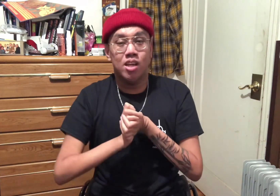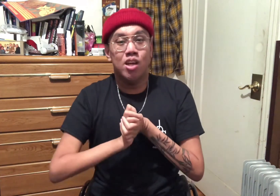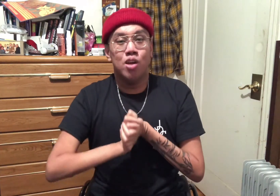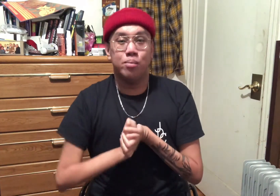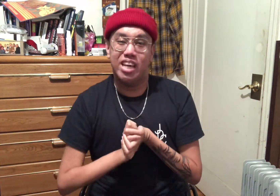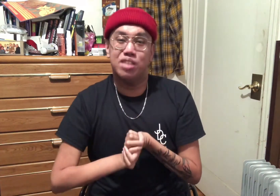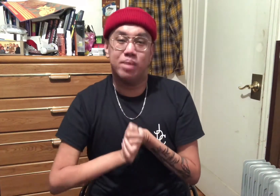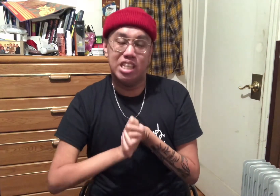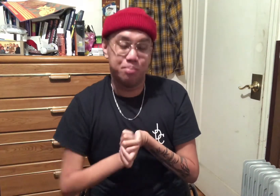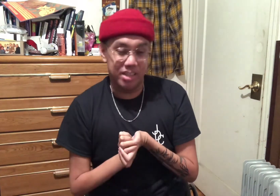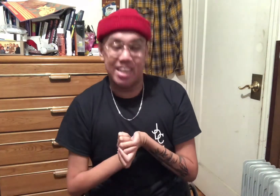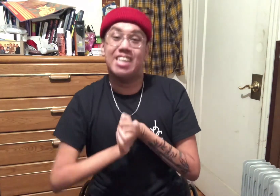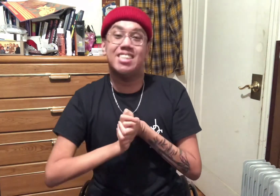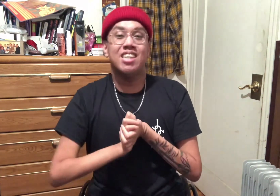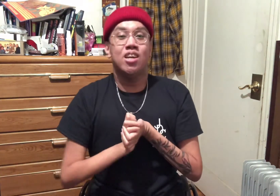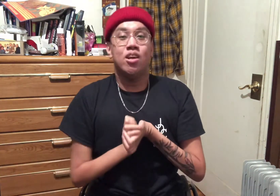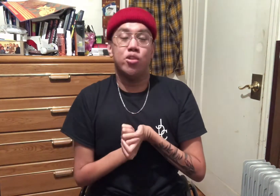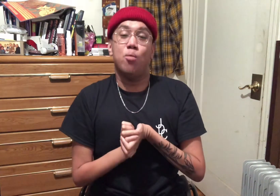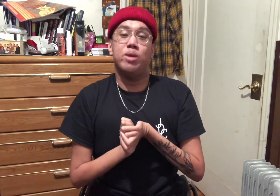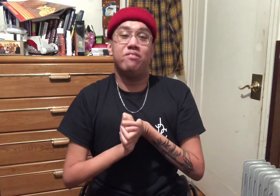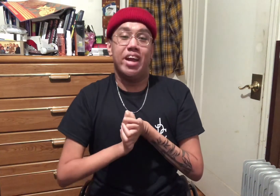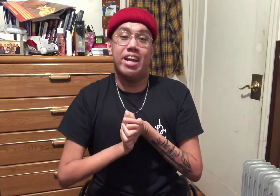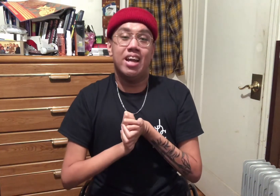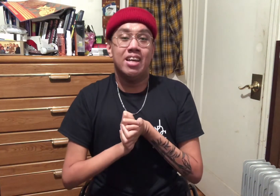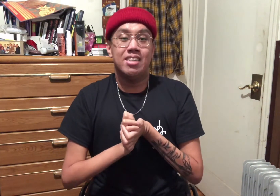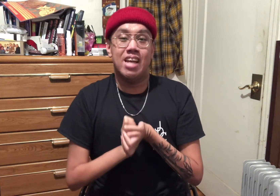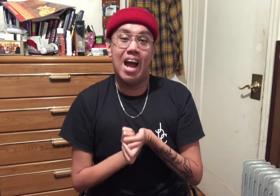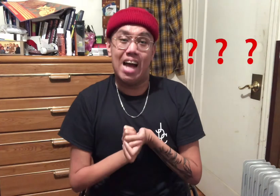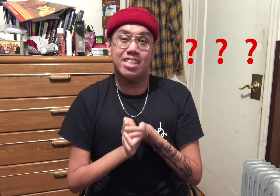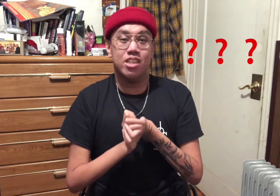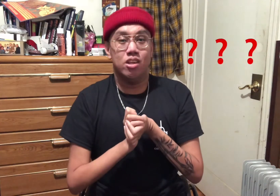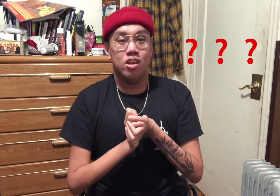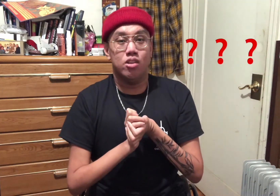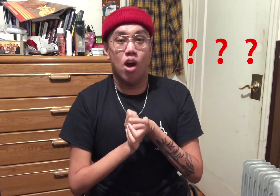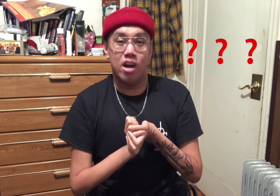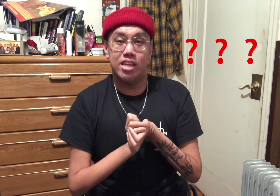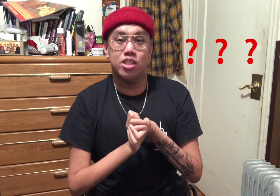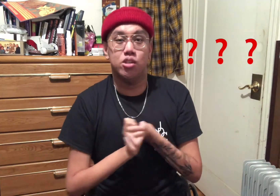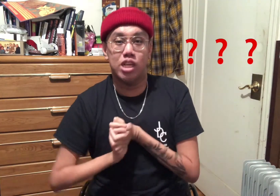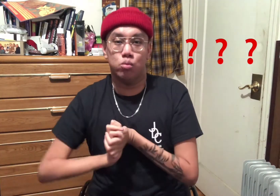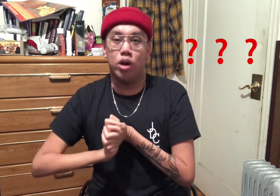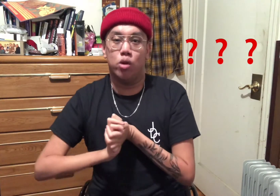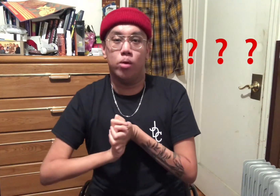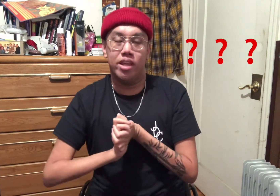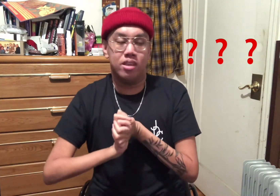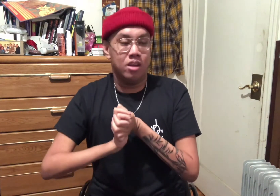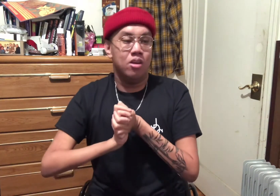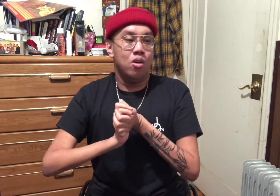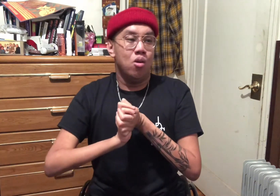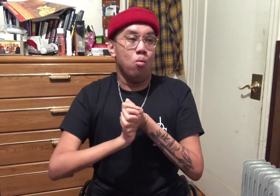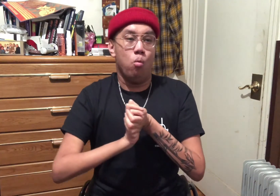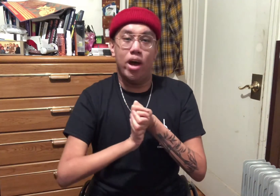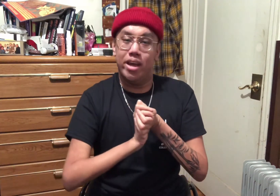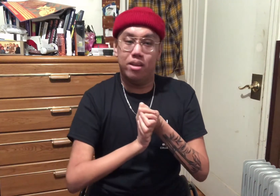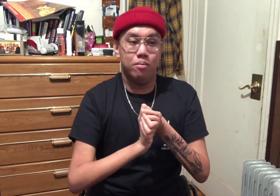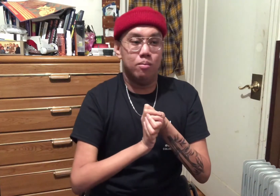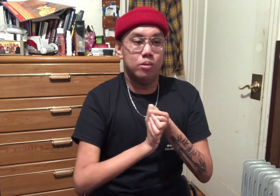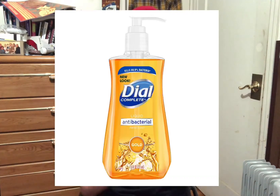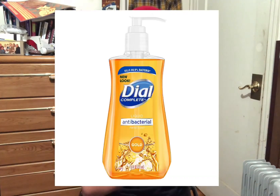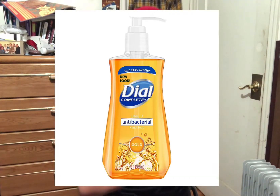please, please, please don't be afraid to ask the artist you just worked with what soap you